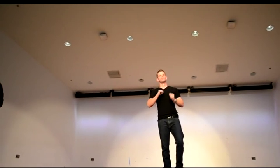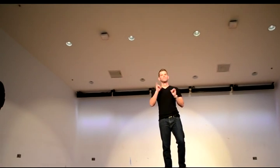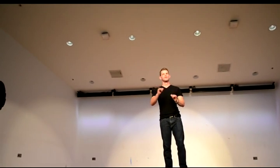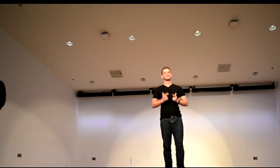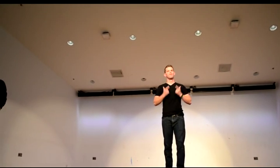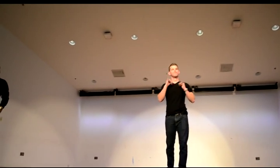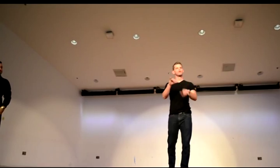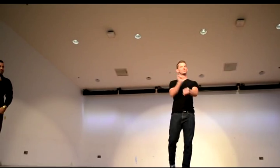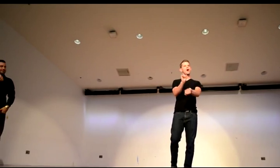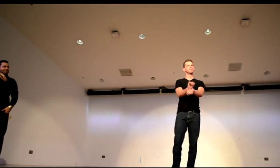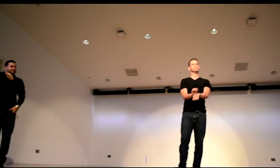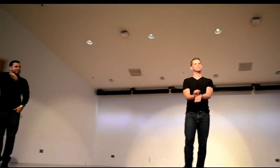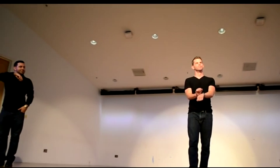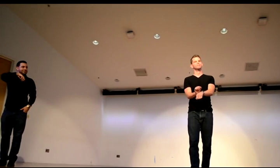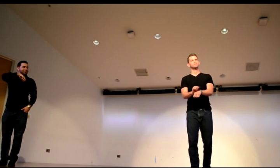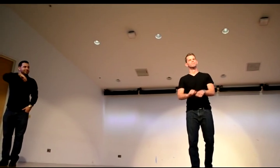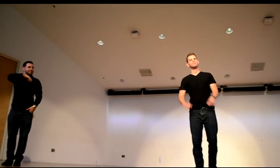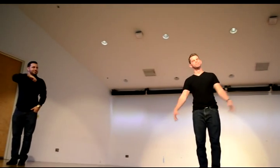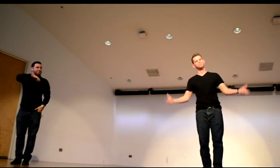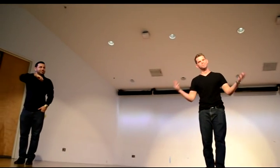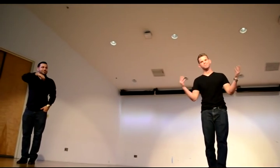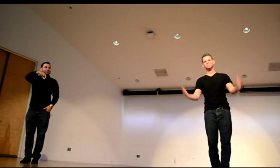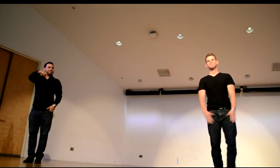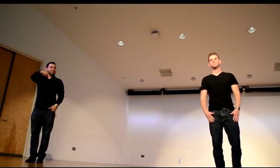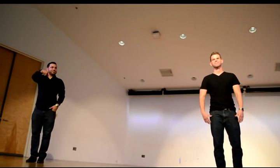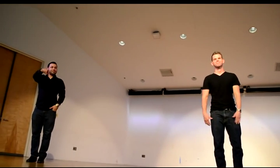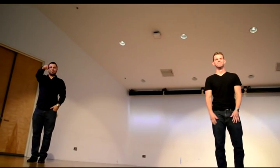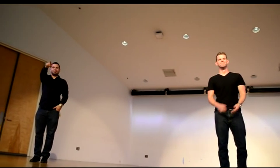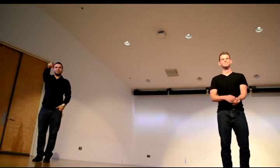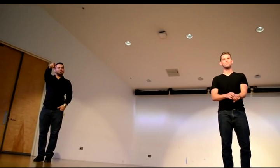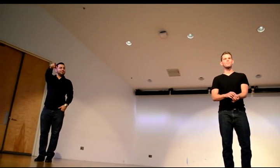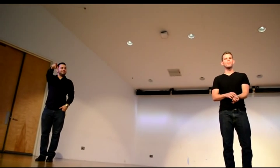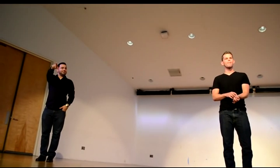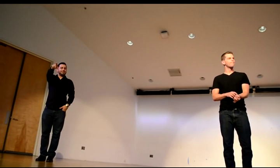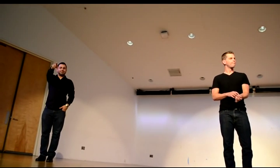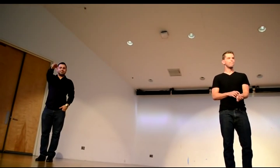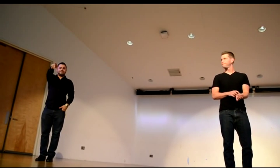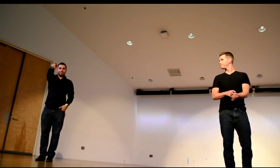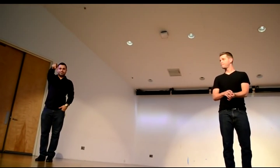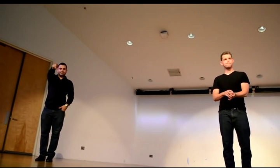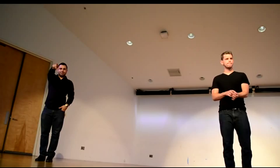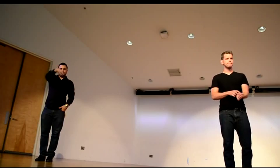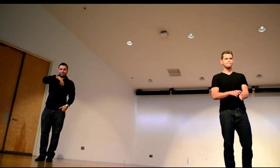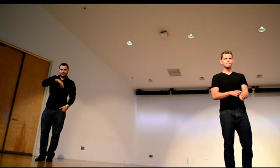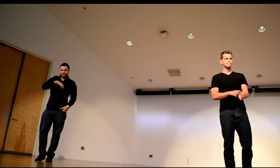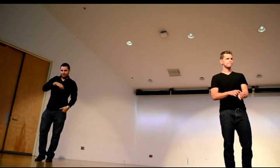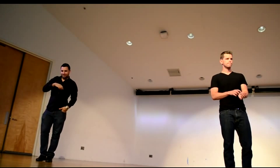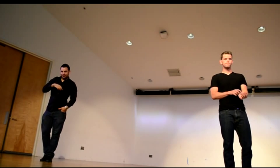Yeah. That's the life of an actor. That's the job. So, we do? play film? And aren't, like, the